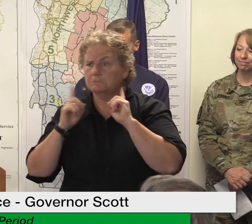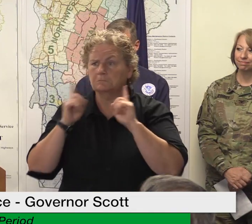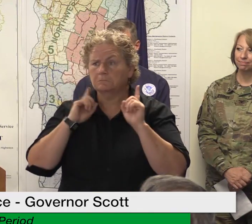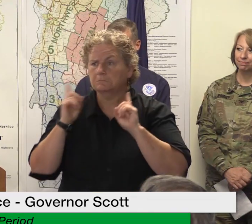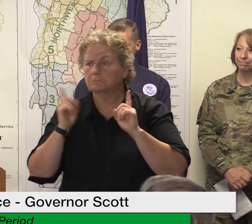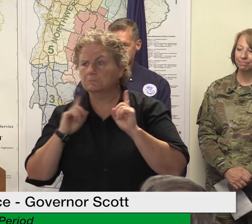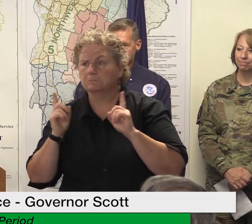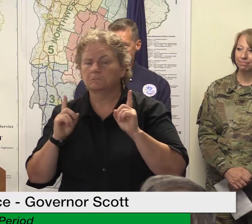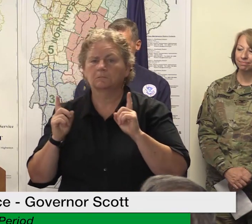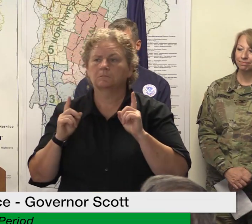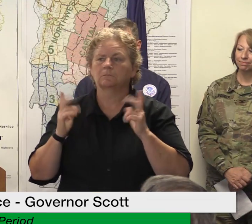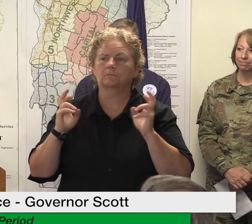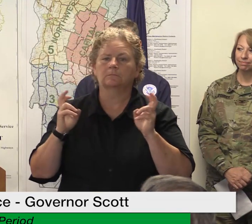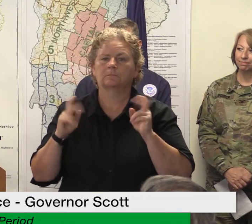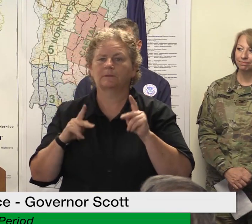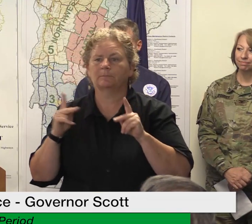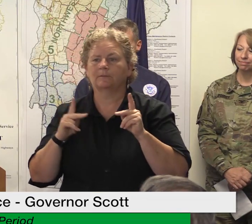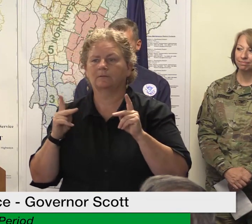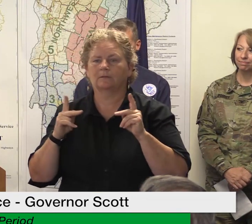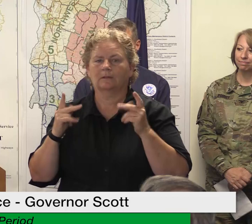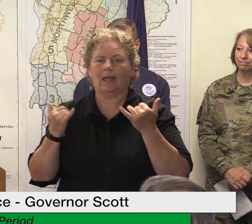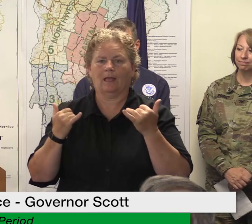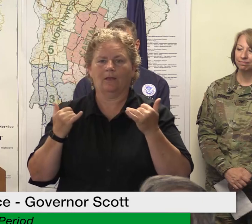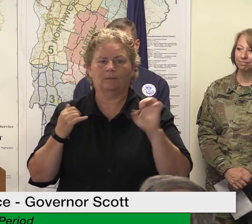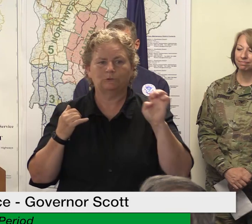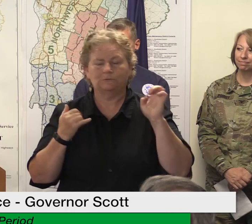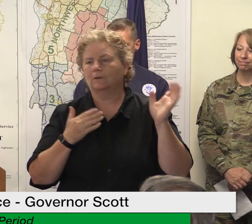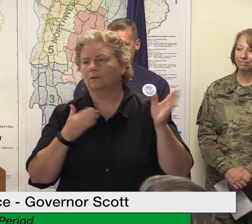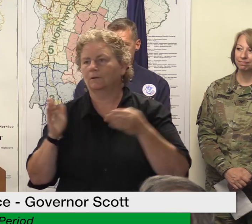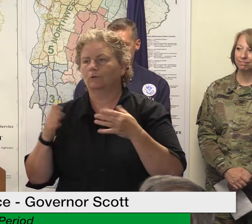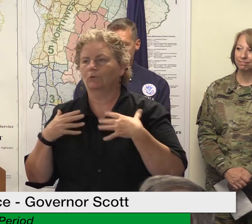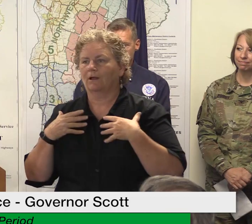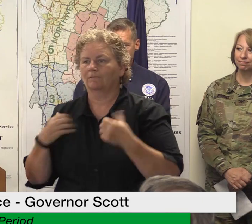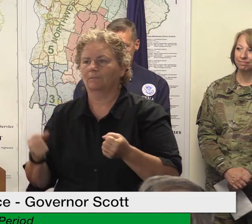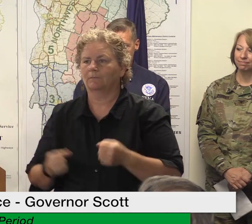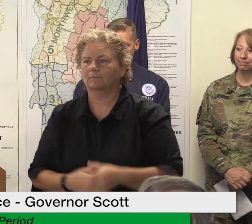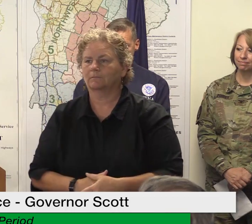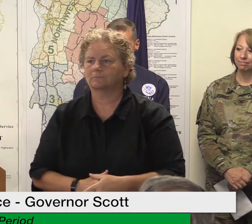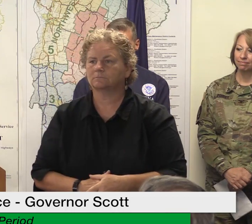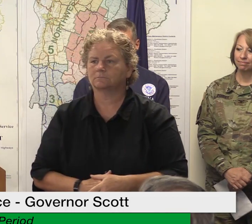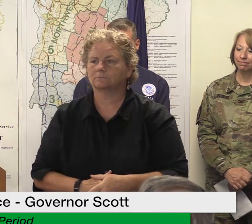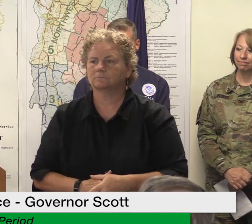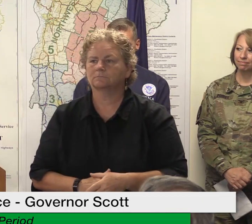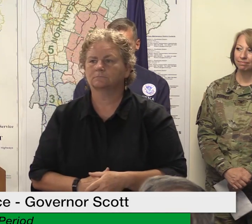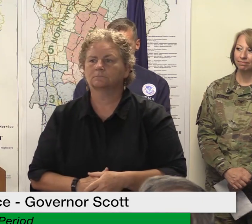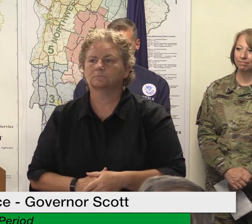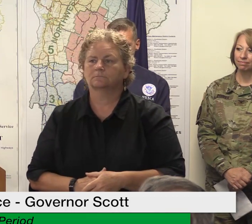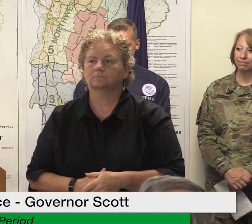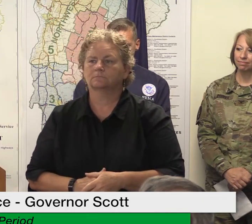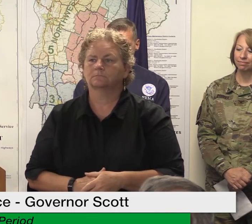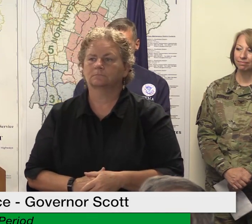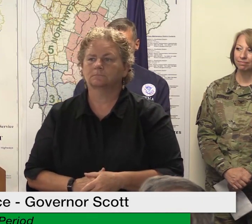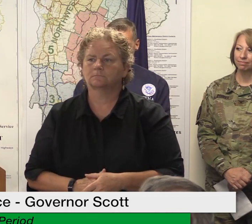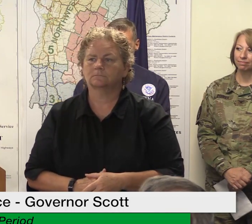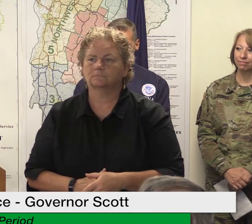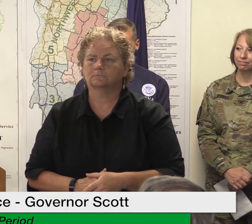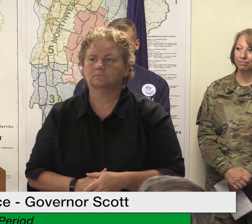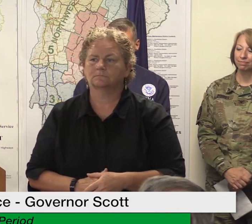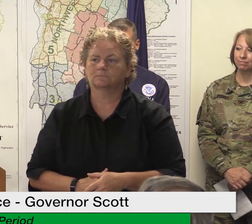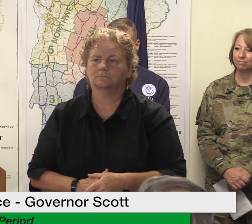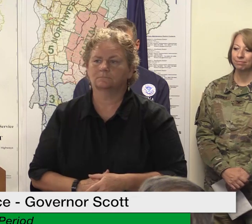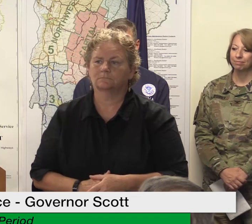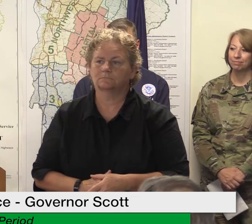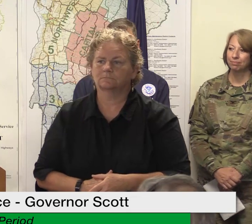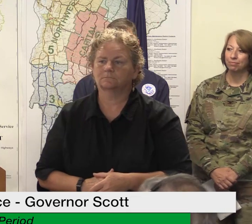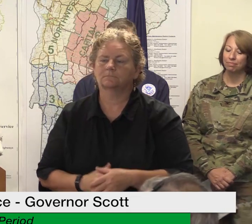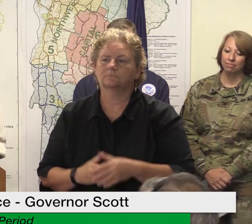and um some just feel as though they don't want to do it because they want to make sure there's money available for others who are